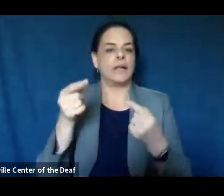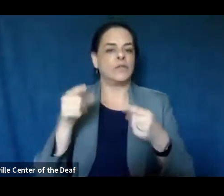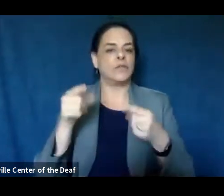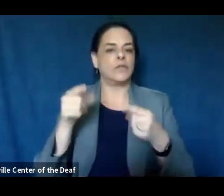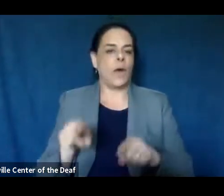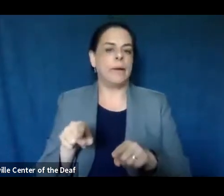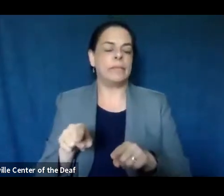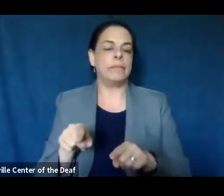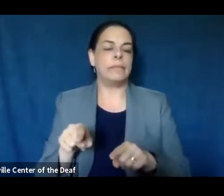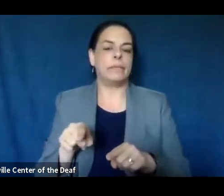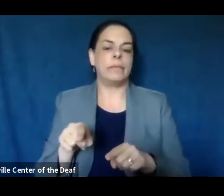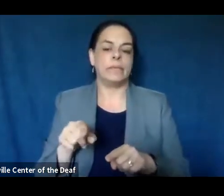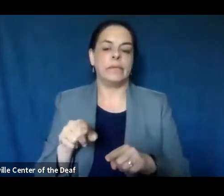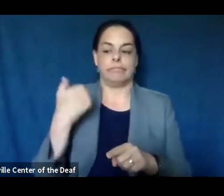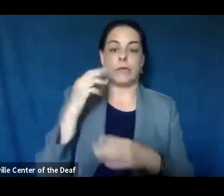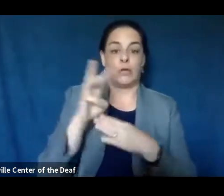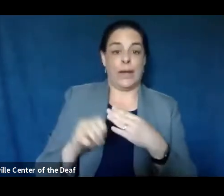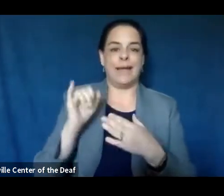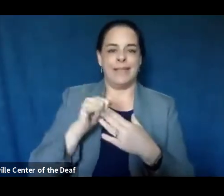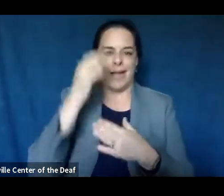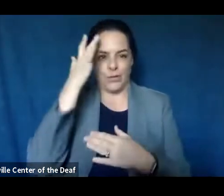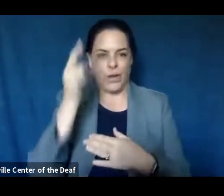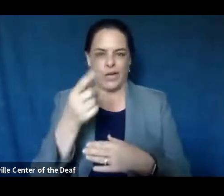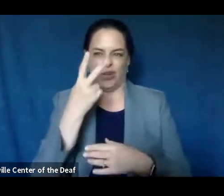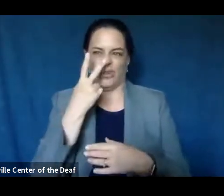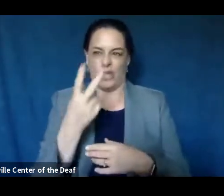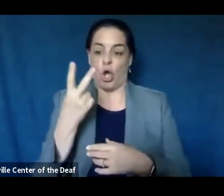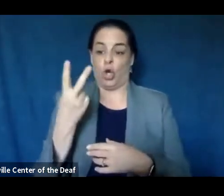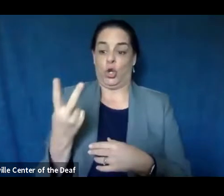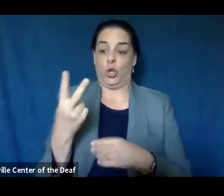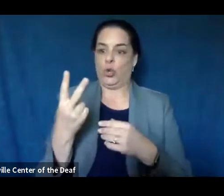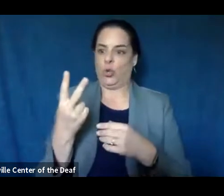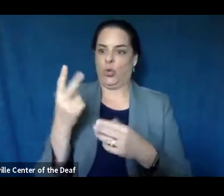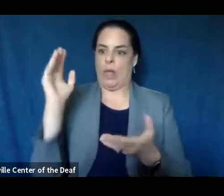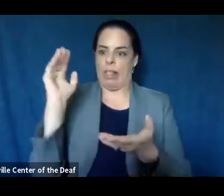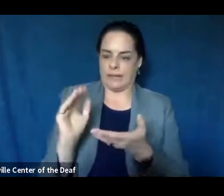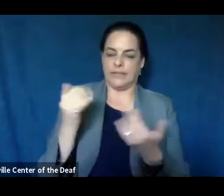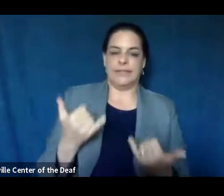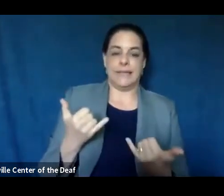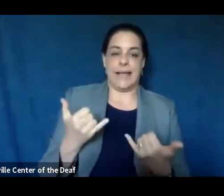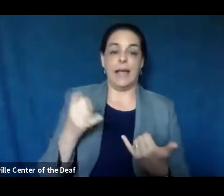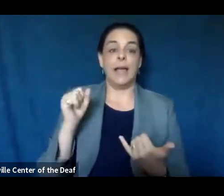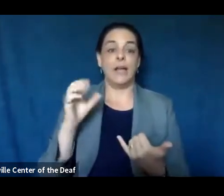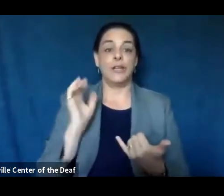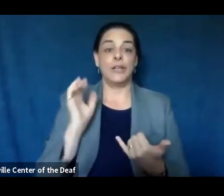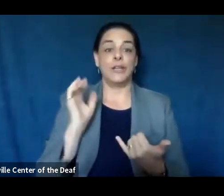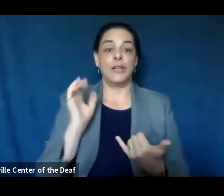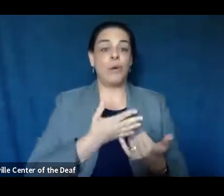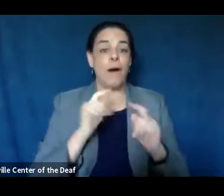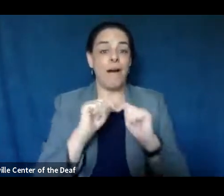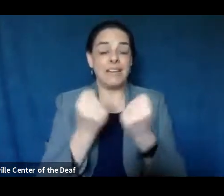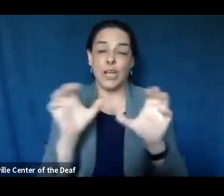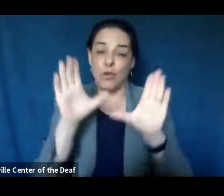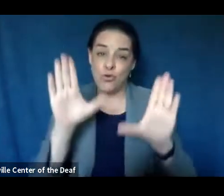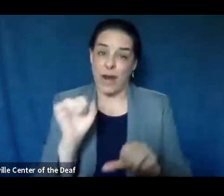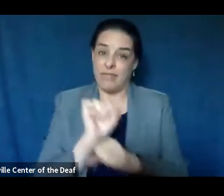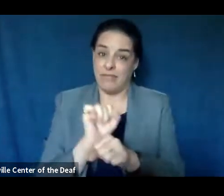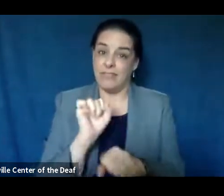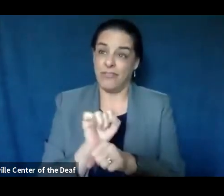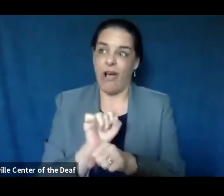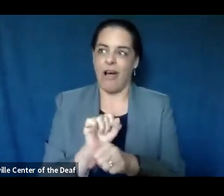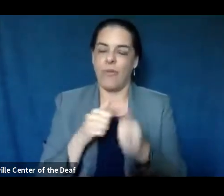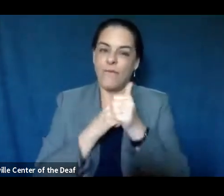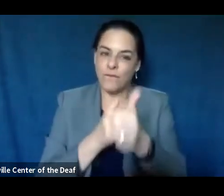that we saw this weekend and why you saw two cases drop off today. So our team's doing a great job with interviews and following up